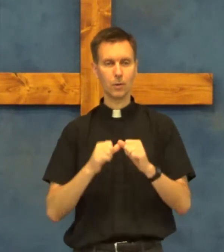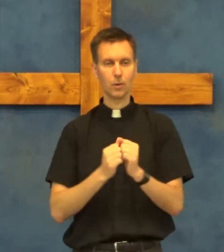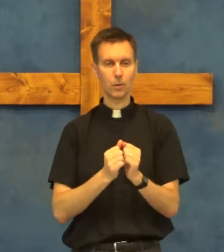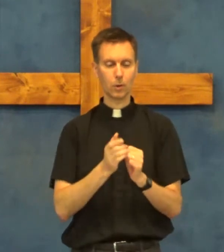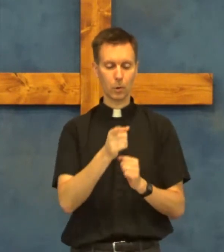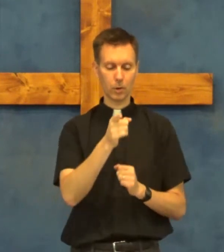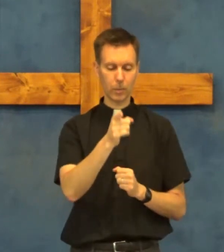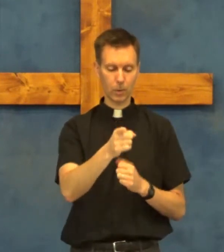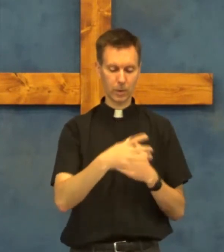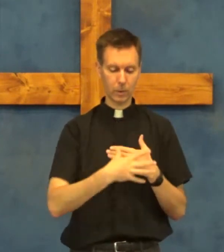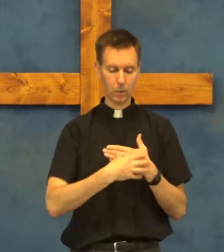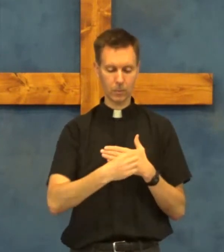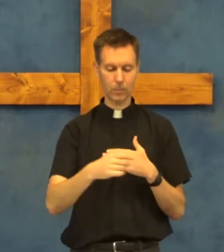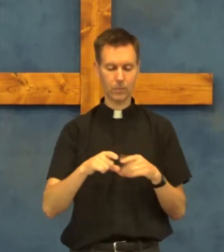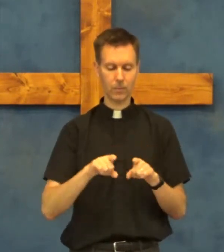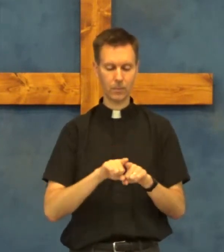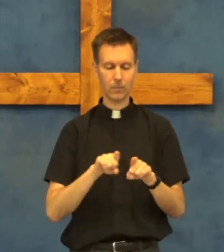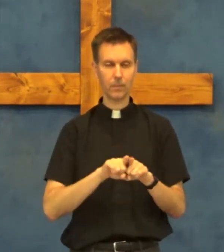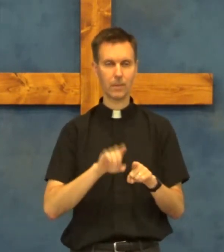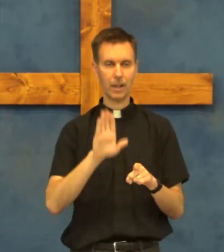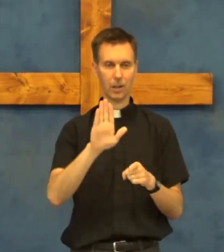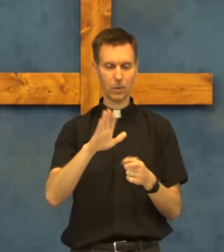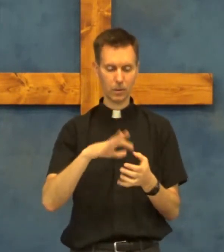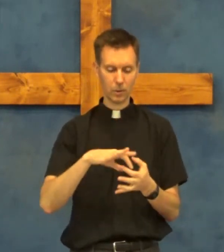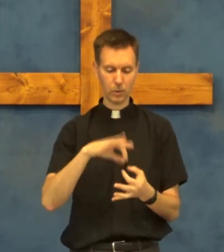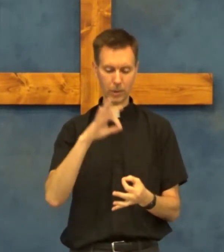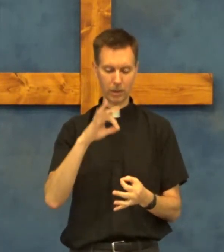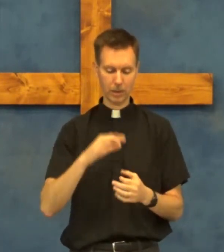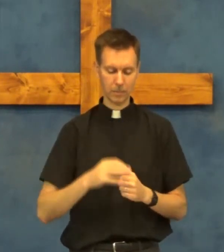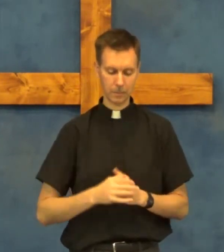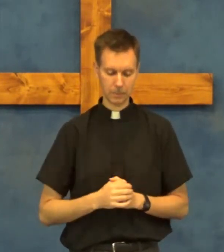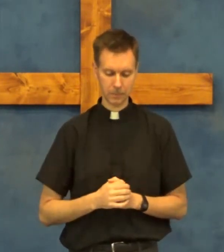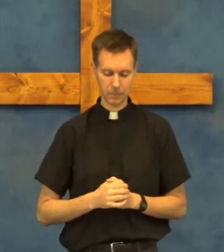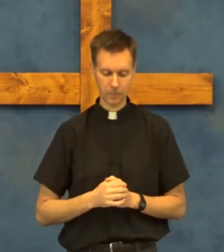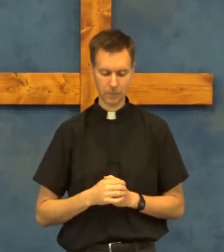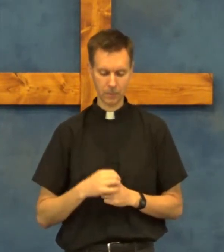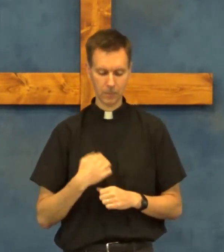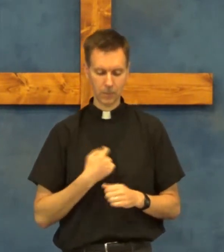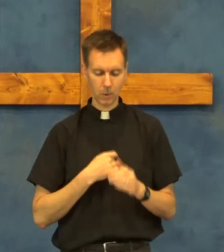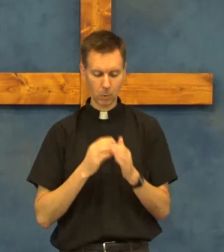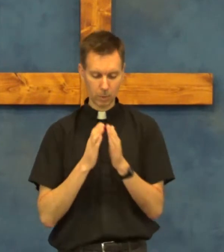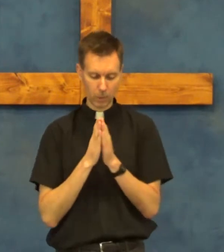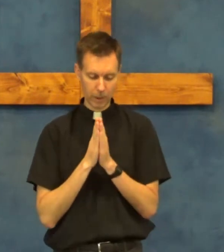The Lord be with you, and with your spirit. We pray.